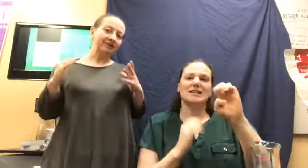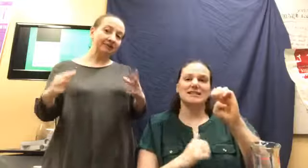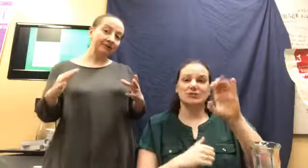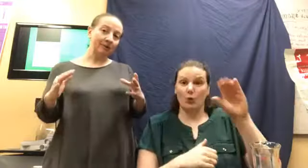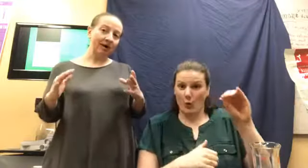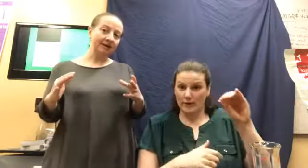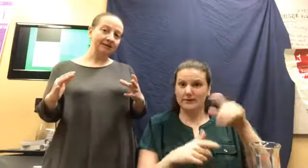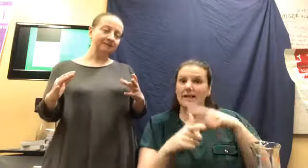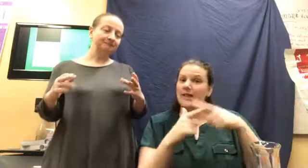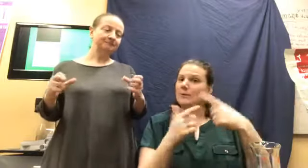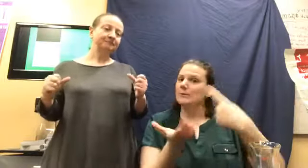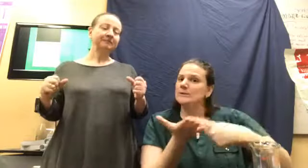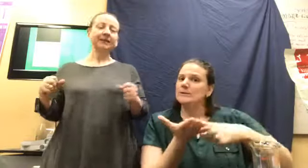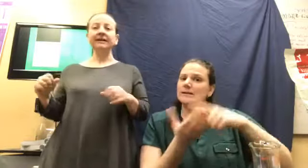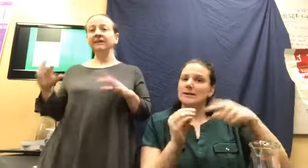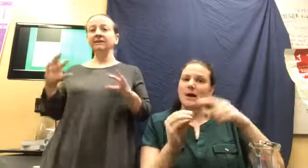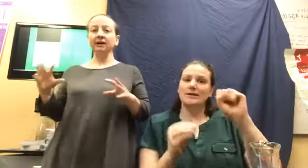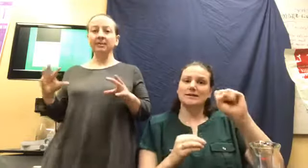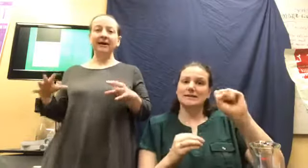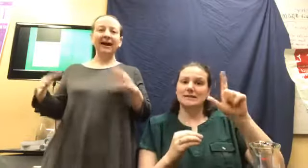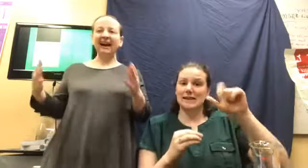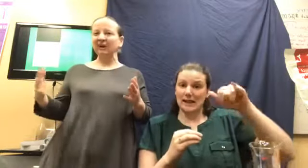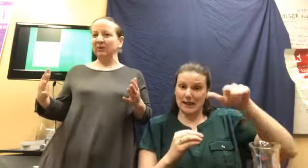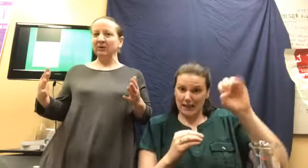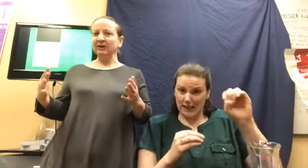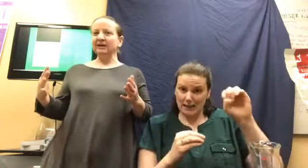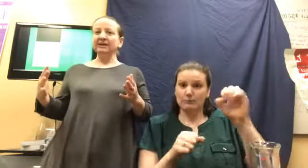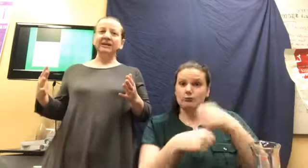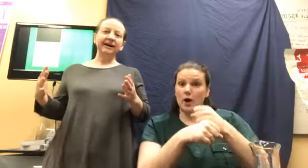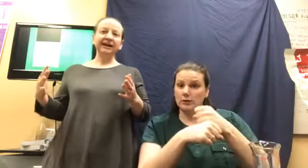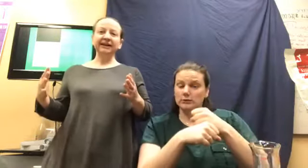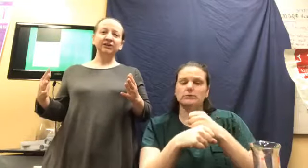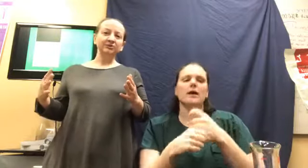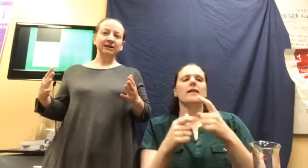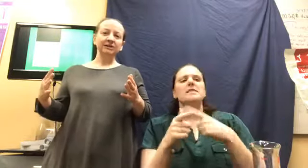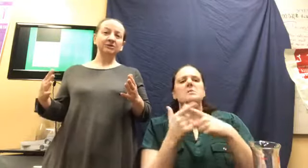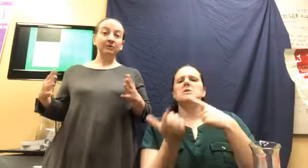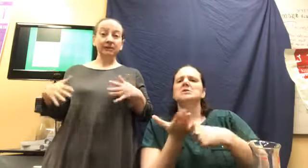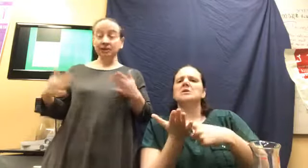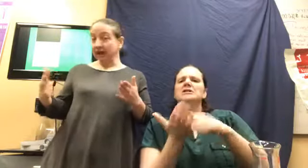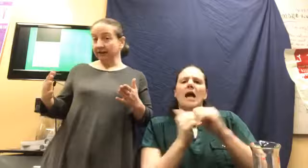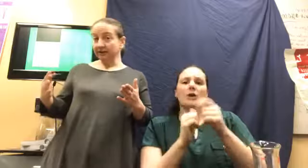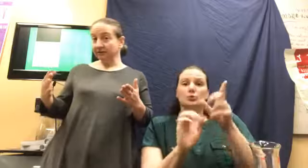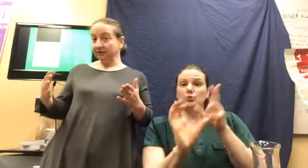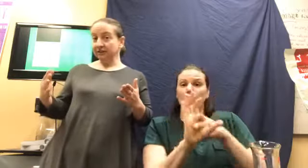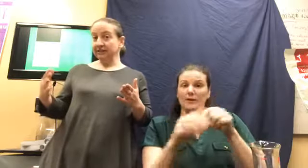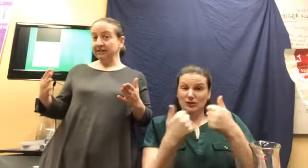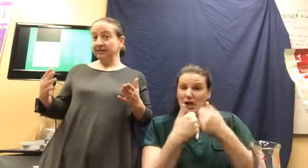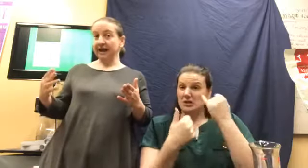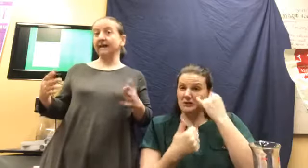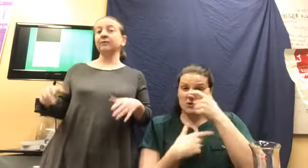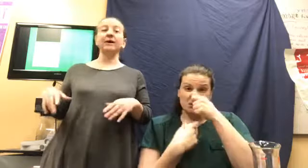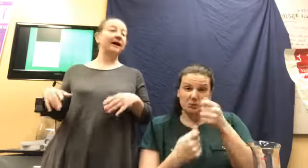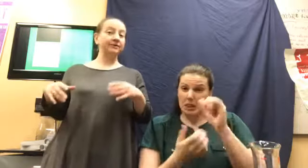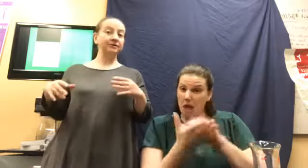the Sleek products. And then talk about how you can join the challenge if you're interested in that. Or how to